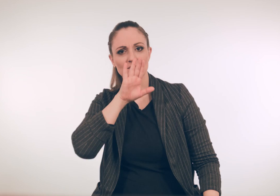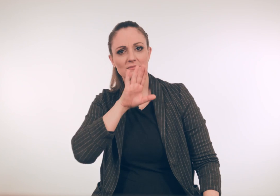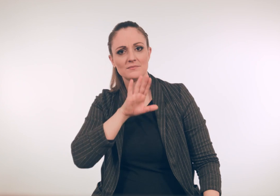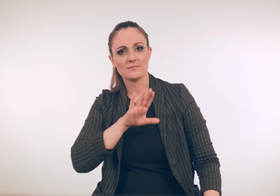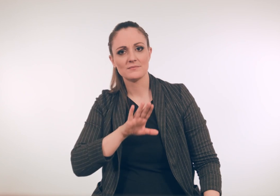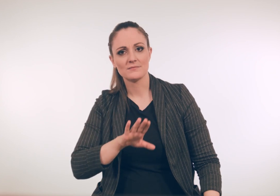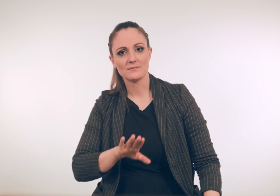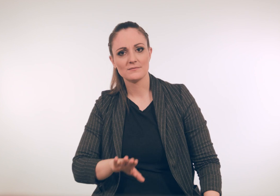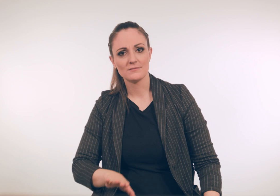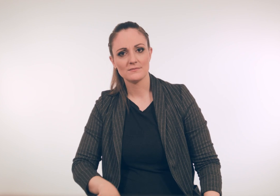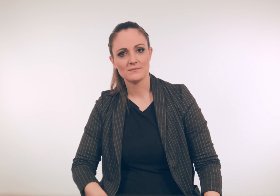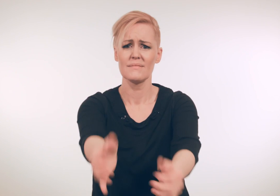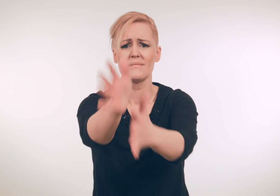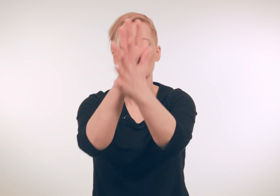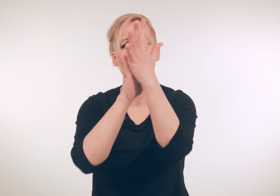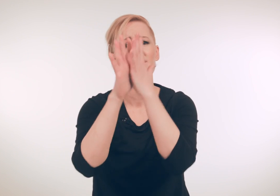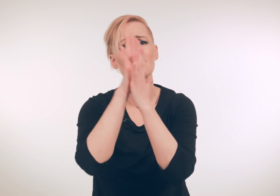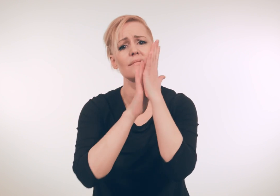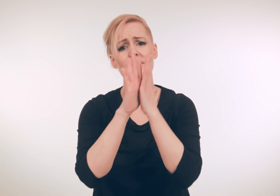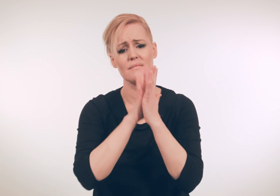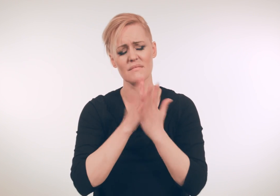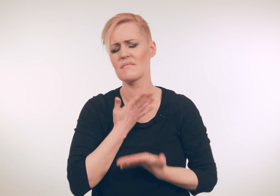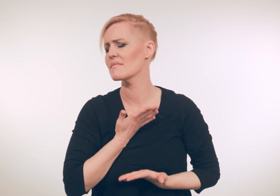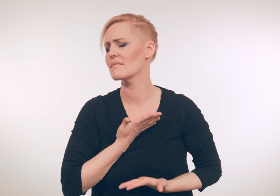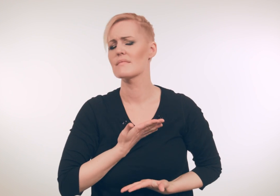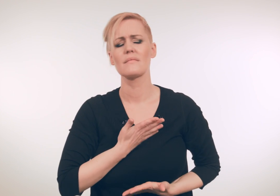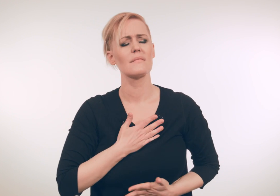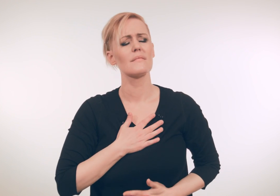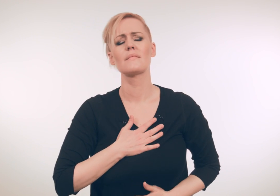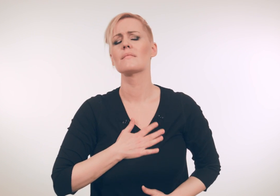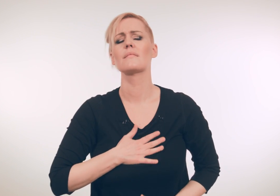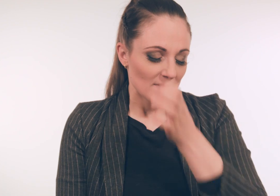truth And color me in little blue